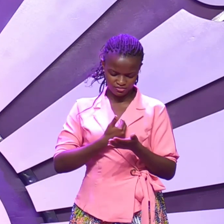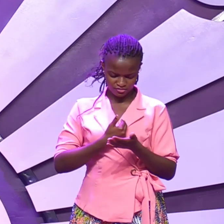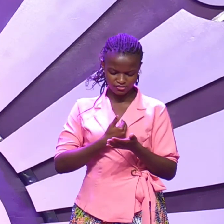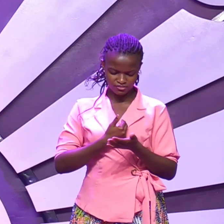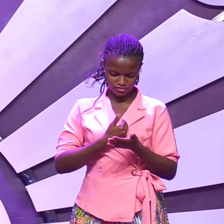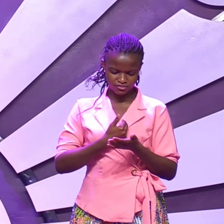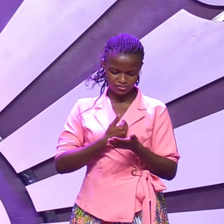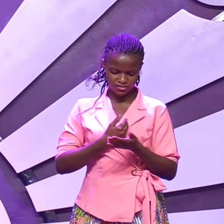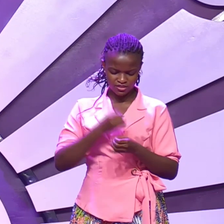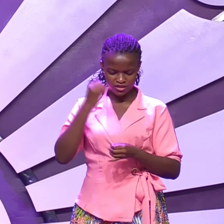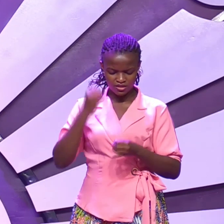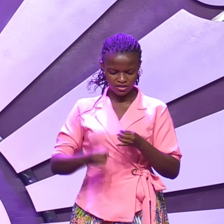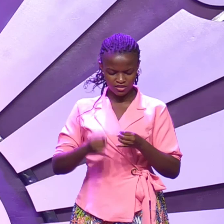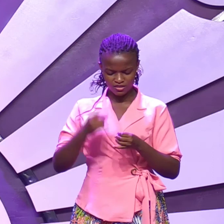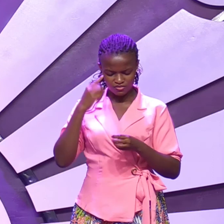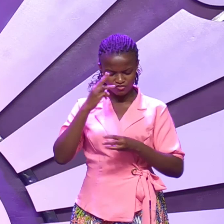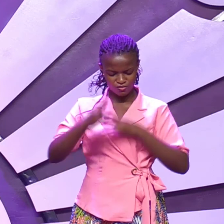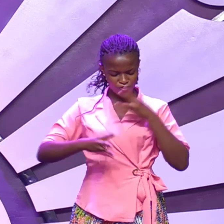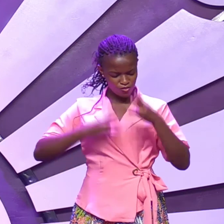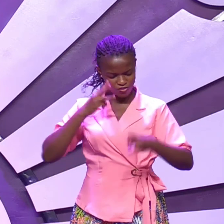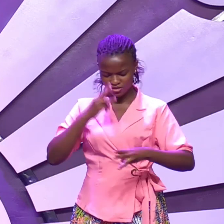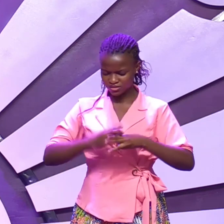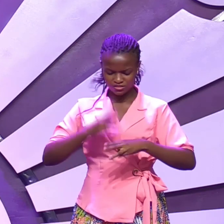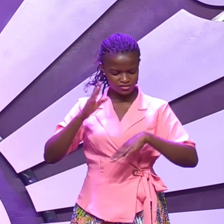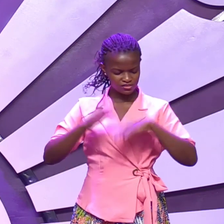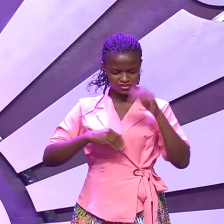the end of the world has not come because you said no